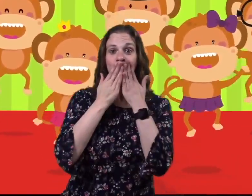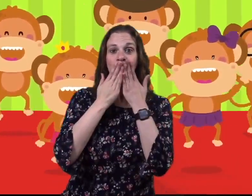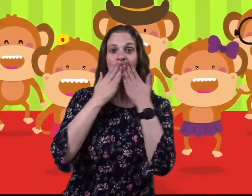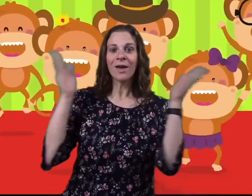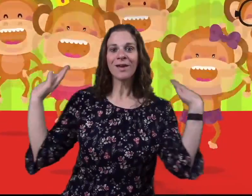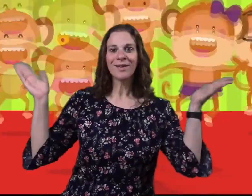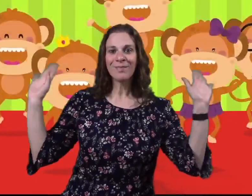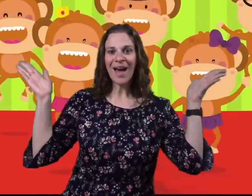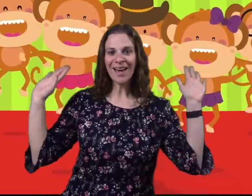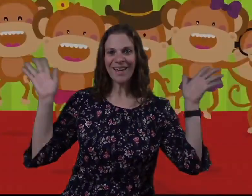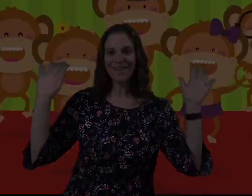Bye!